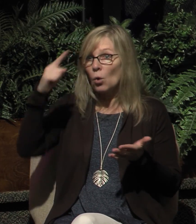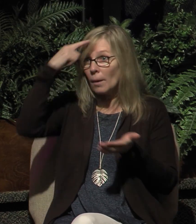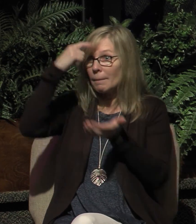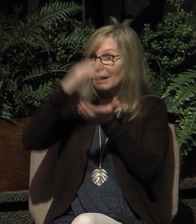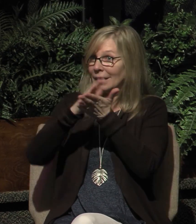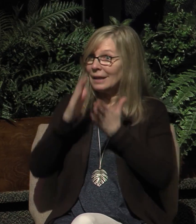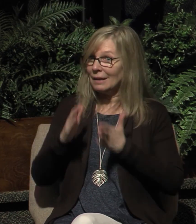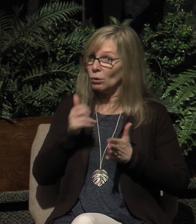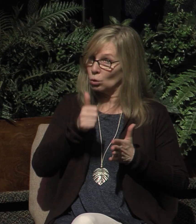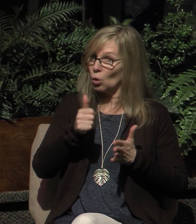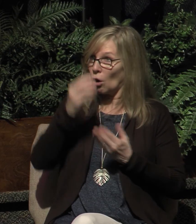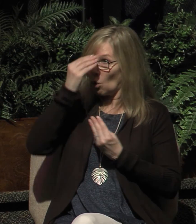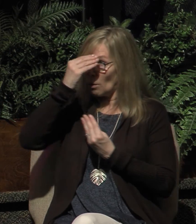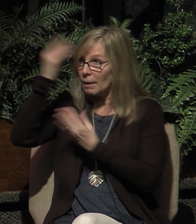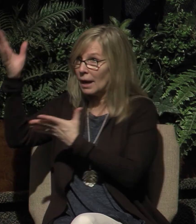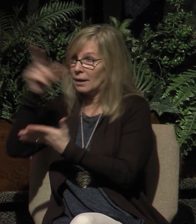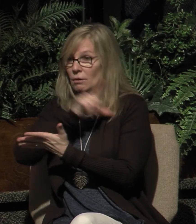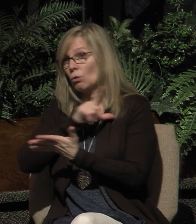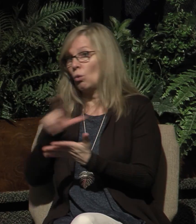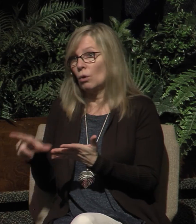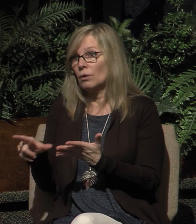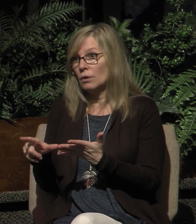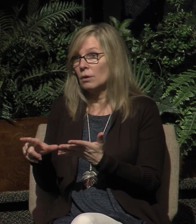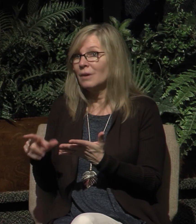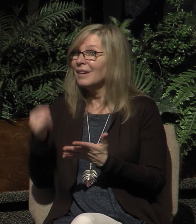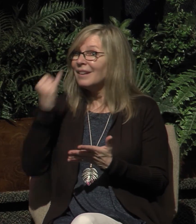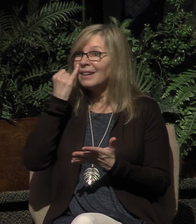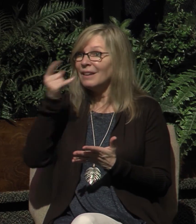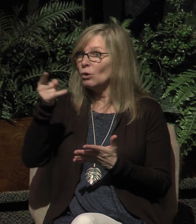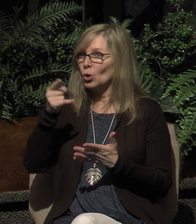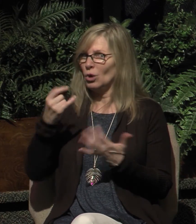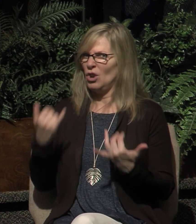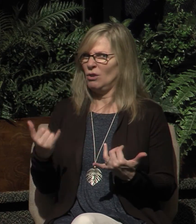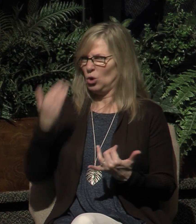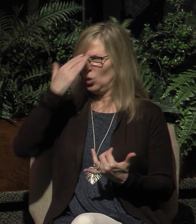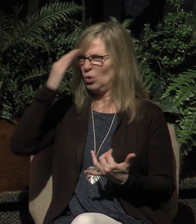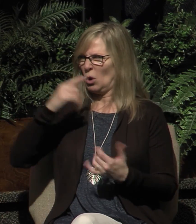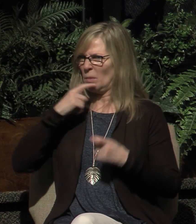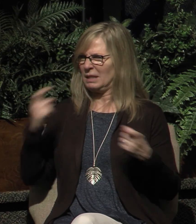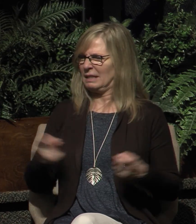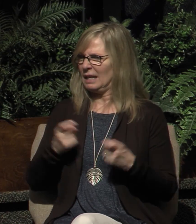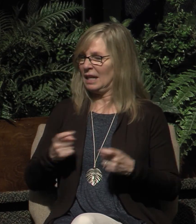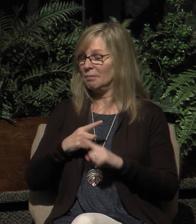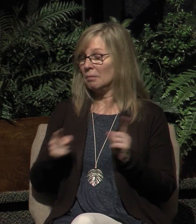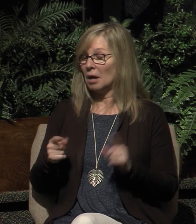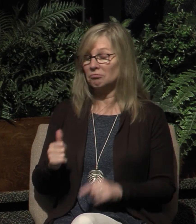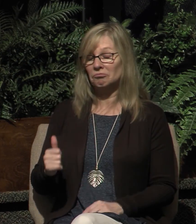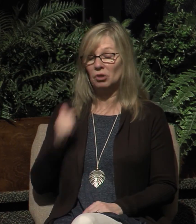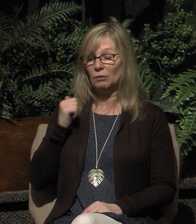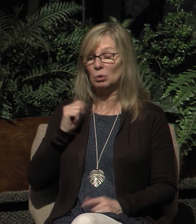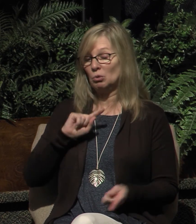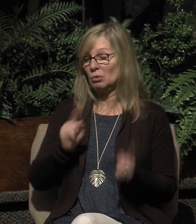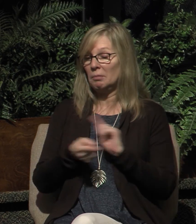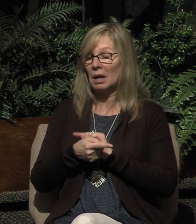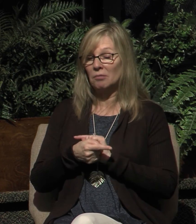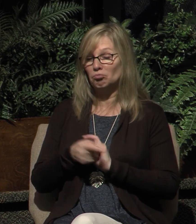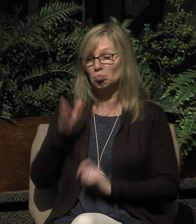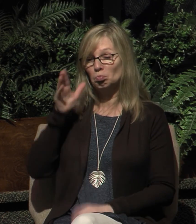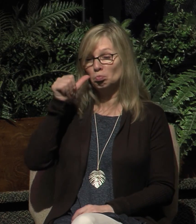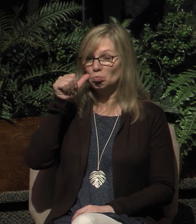obeying the Lord if you're in sin and refuse to repent then I urge you repent and